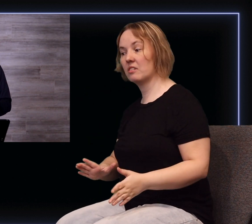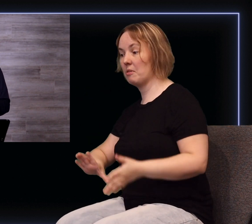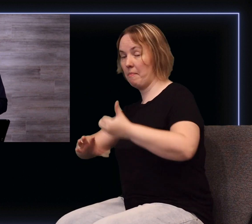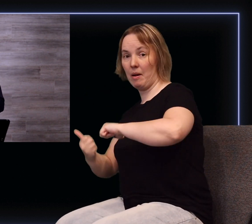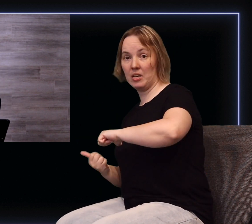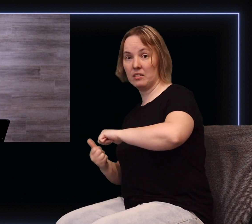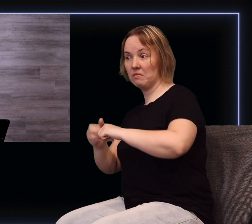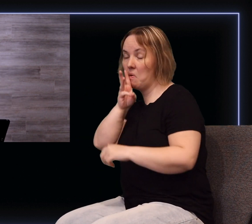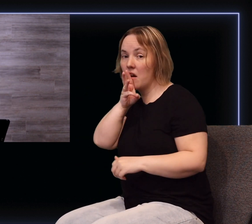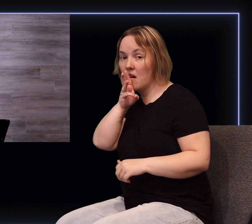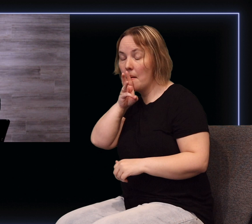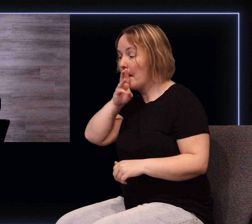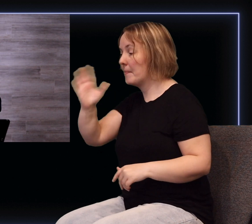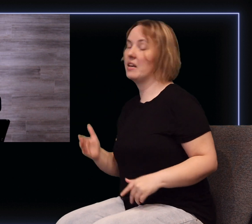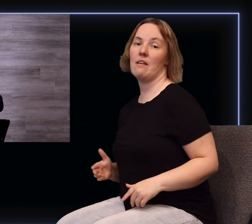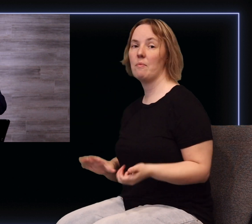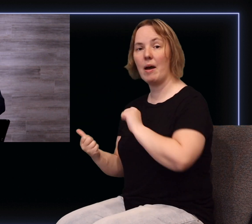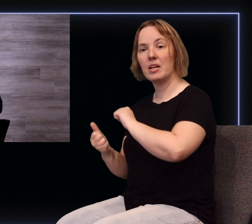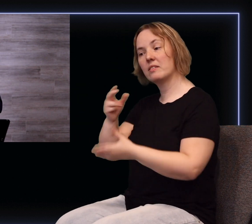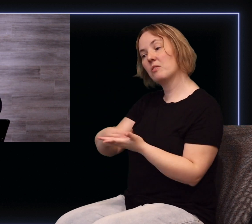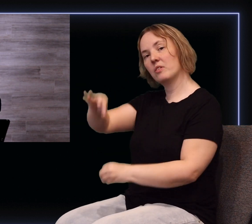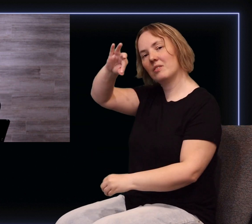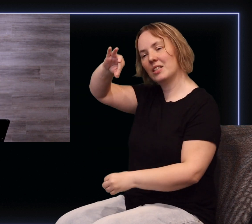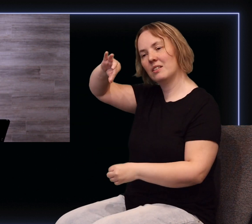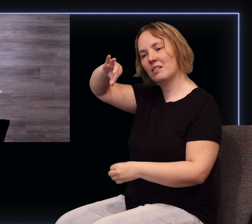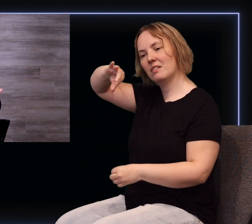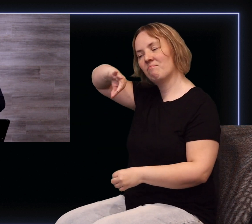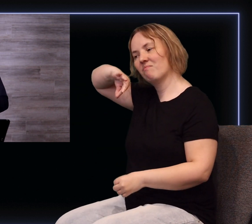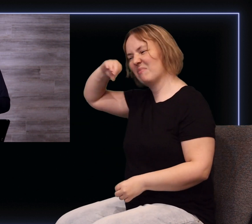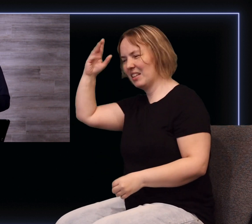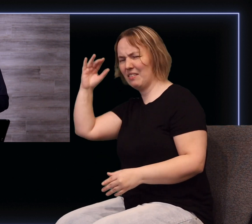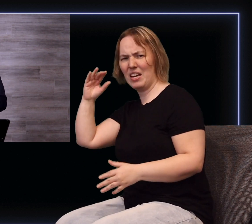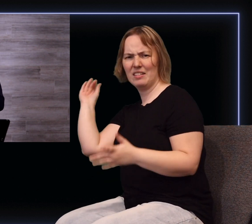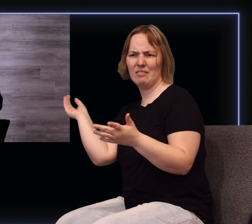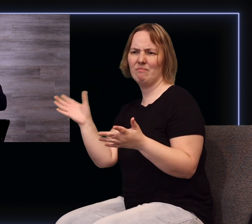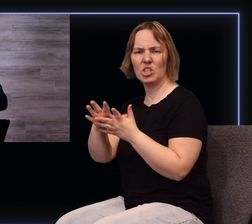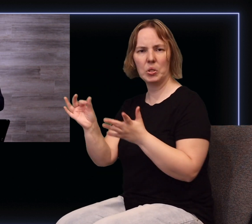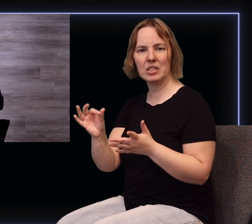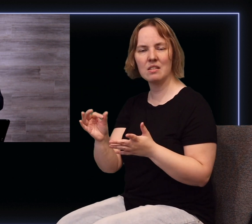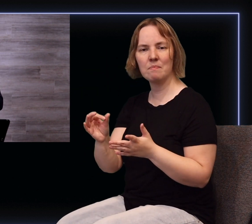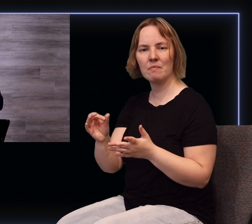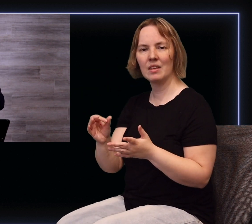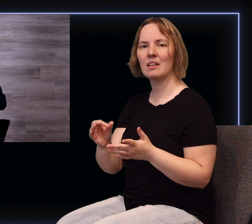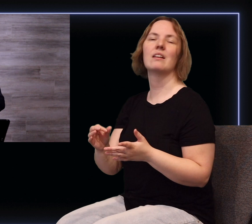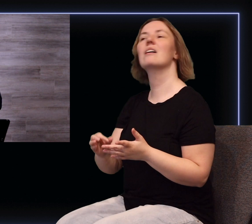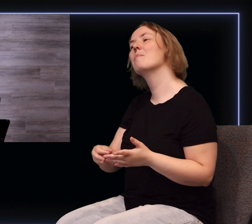in water but they've never been baptized with the Holy Spirit? They consider that to be an optional thing where as Jesus says, not only is it a